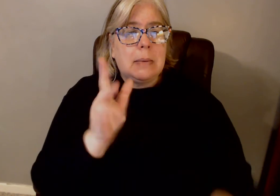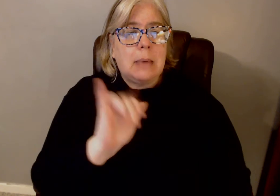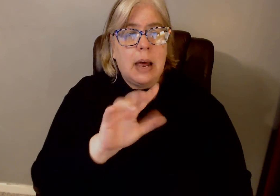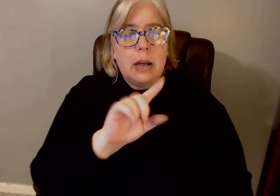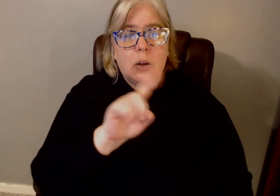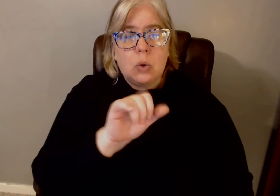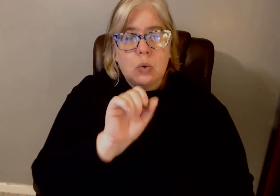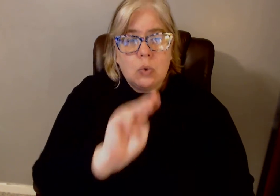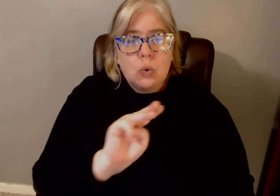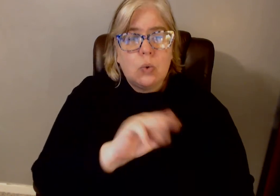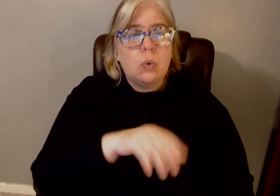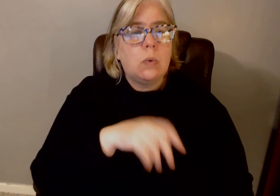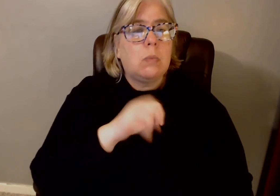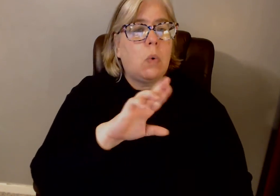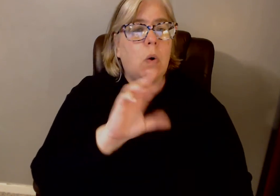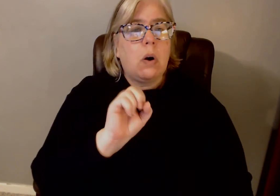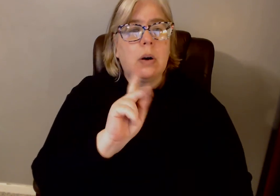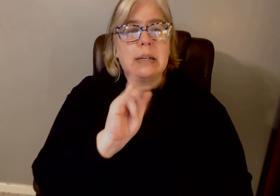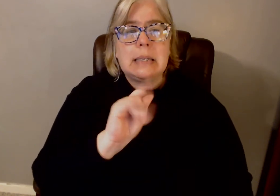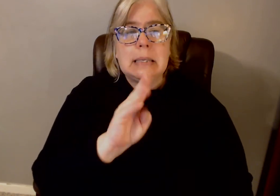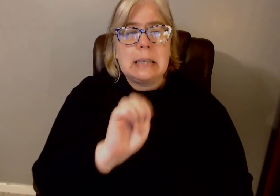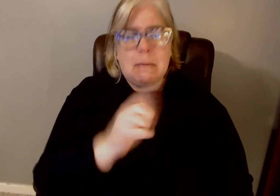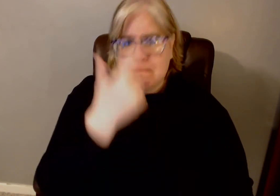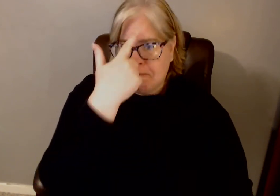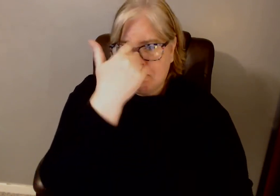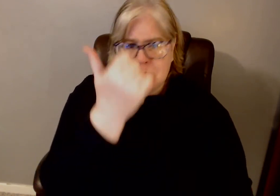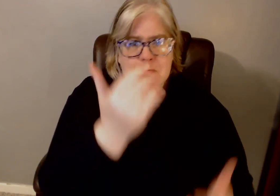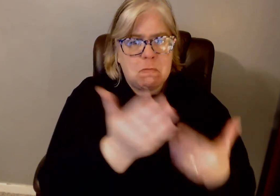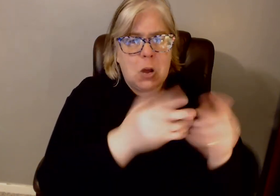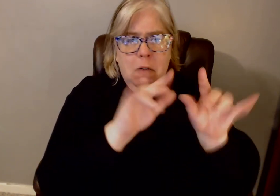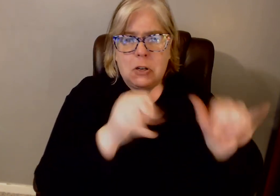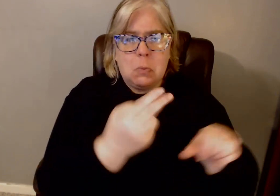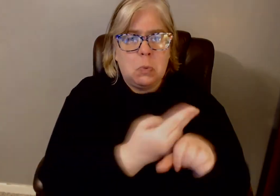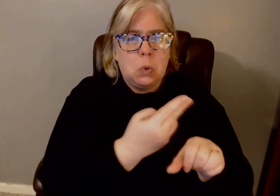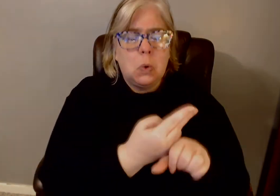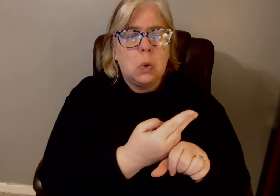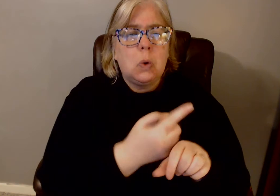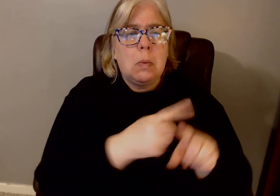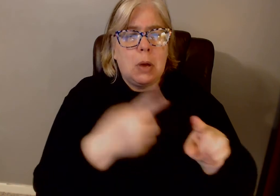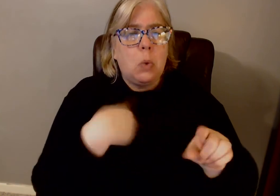walk than I can't even